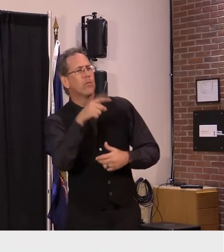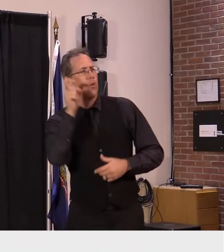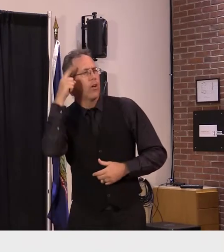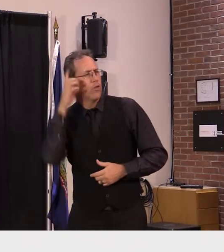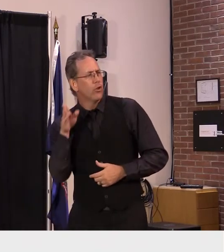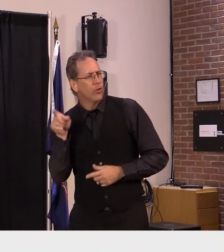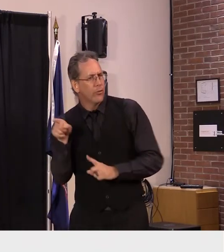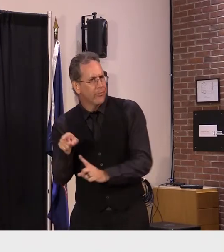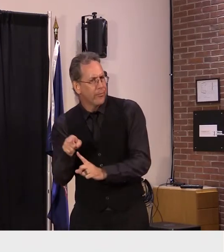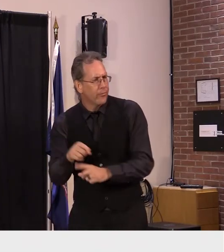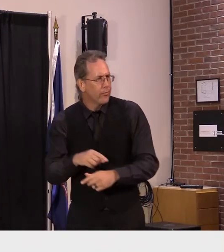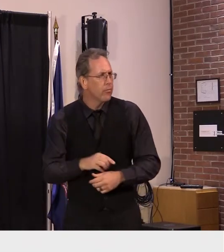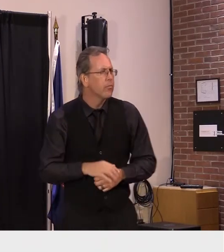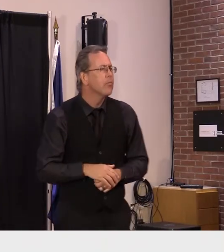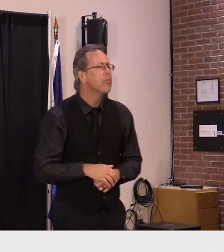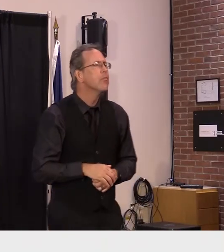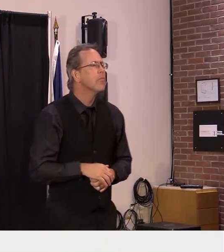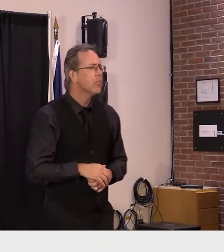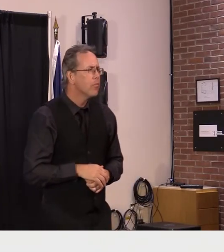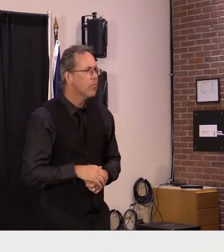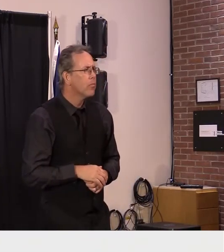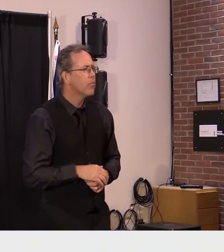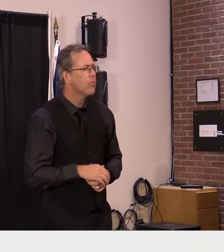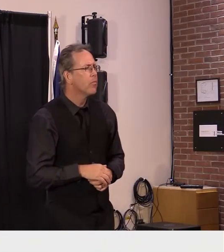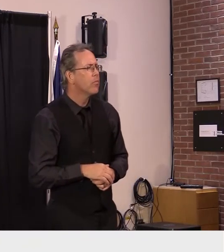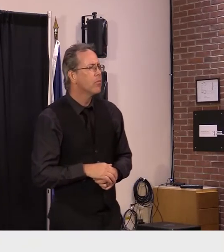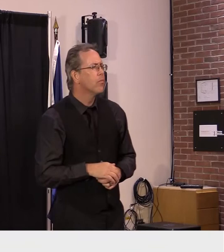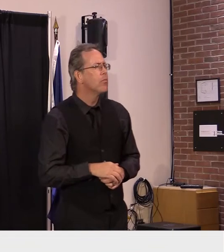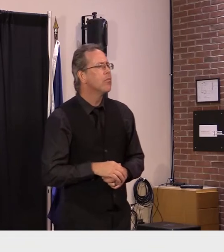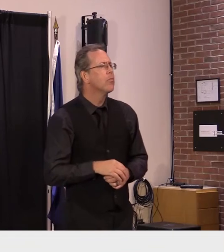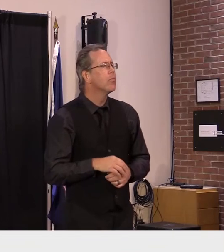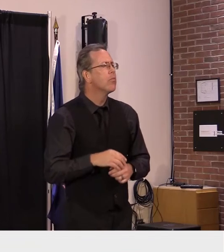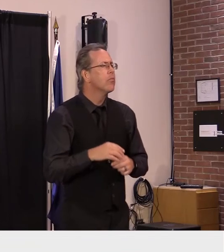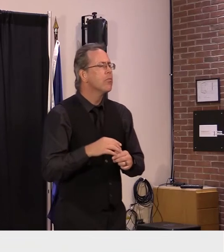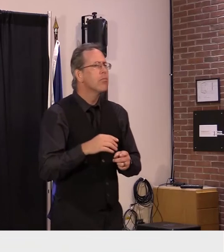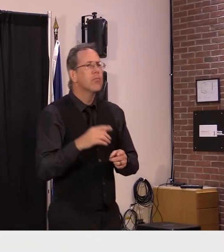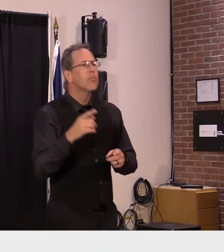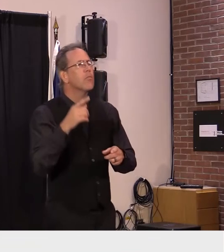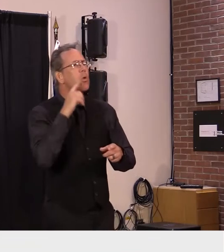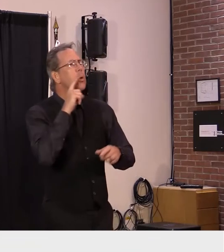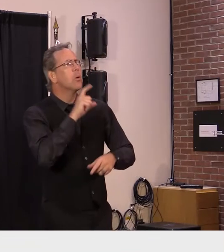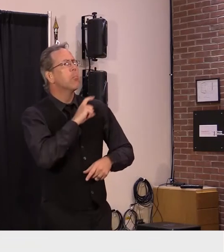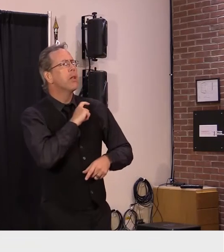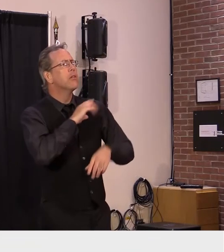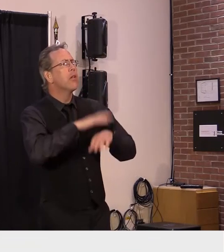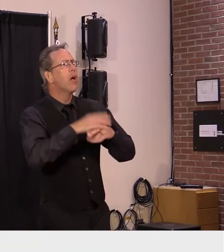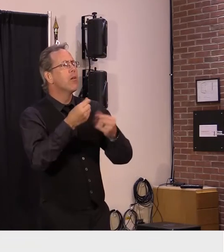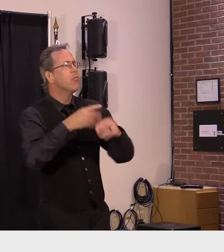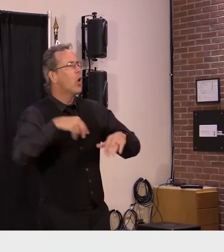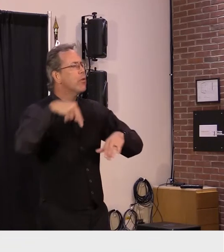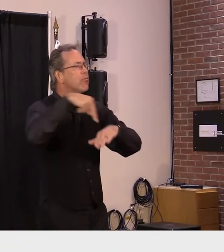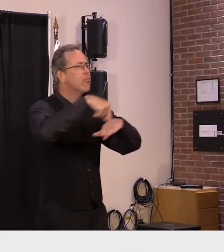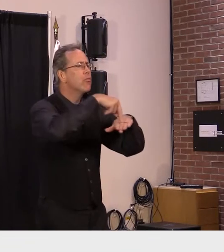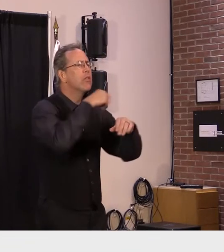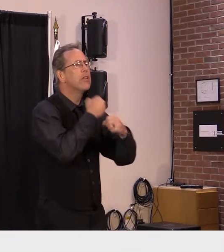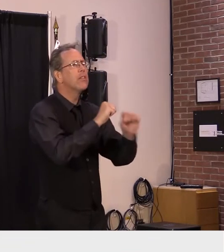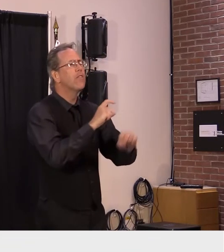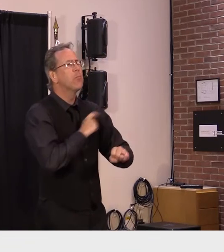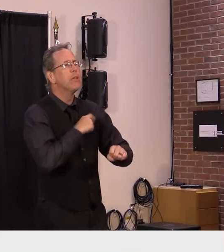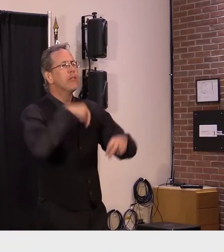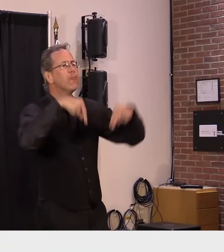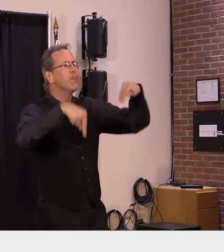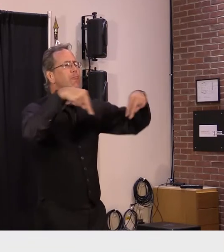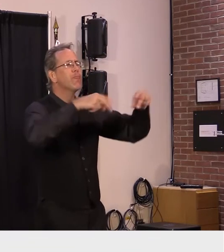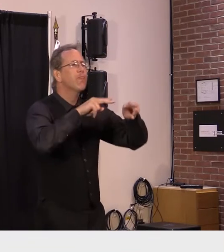-site school resource officers smallden high school berlinton rattleboro among others any plans to provide